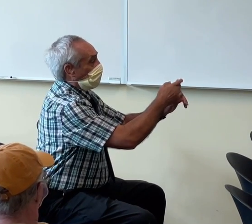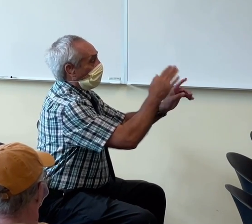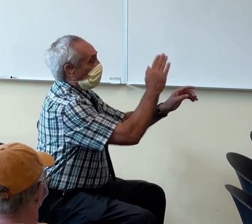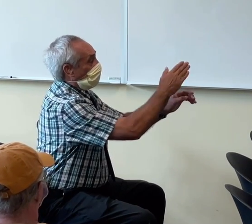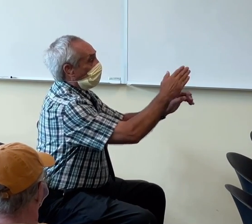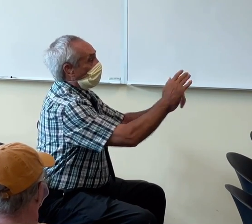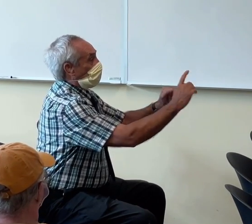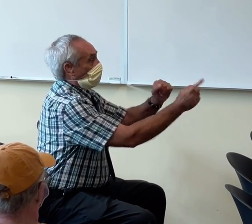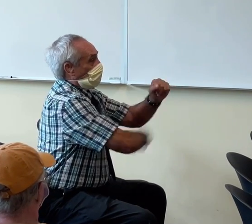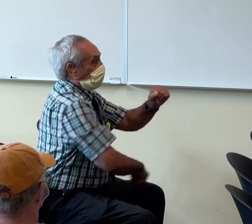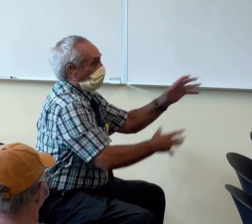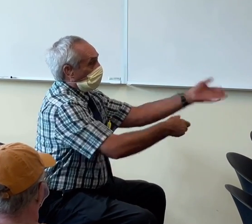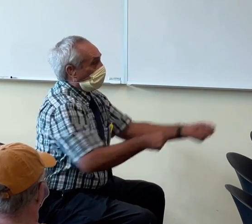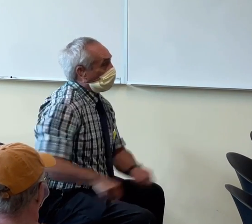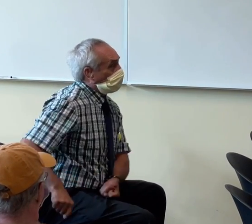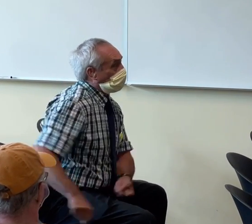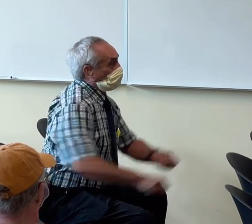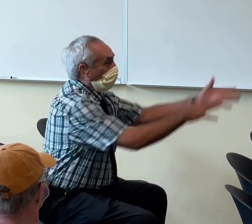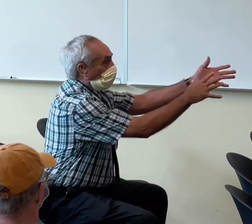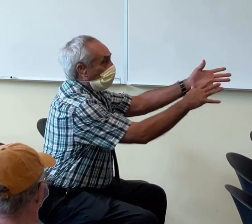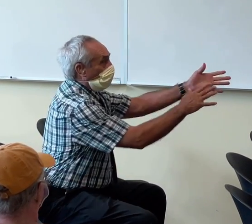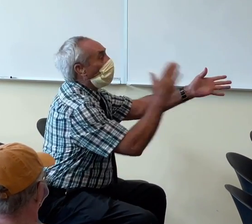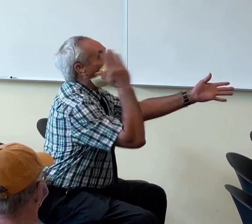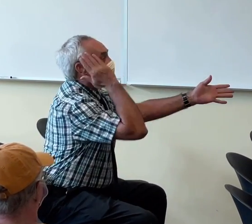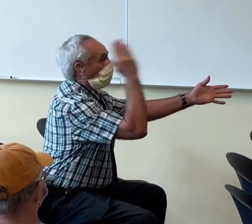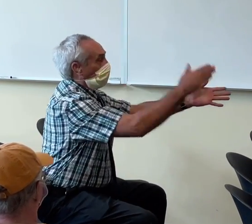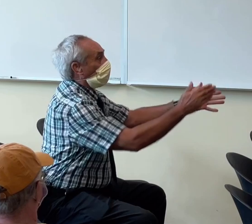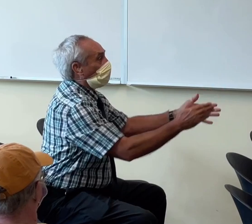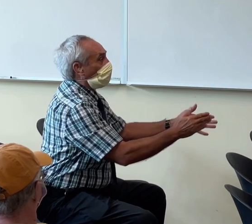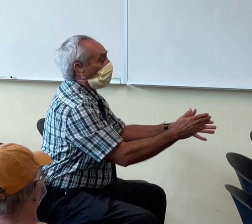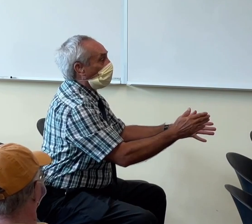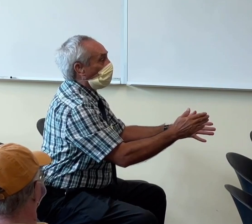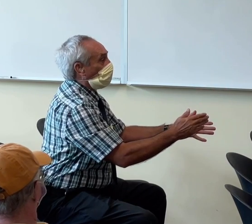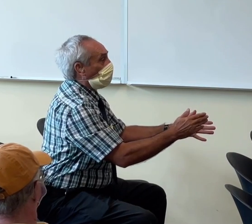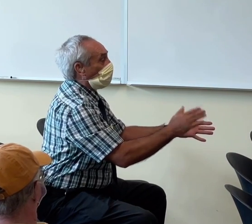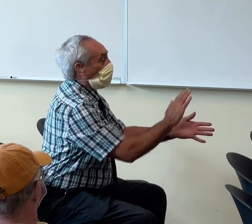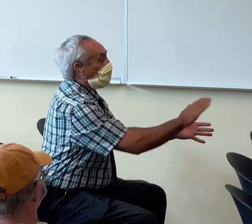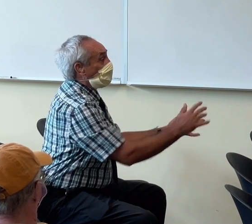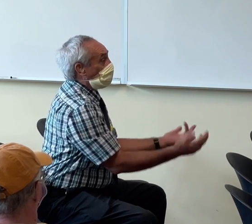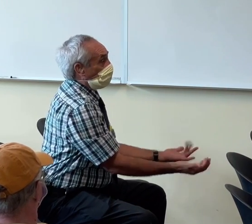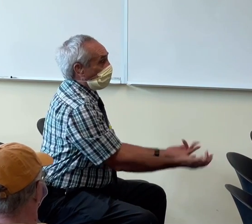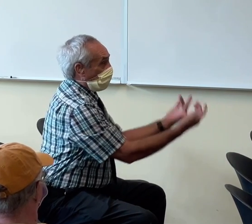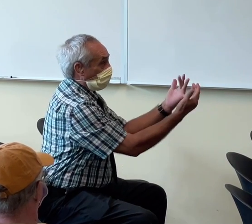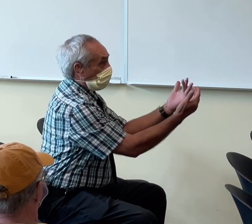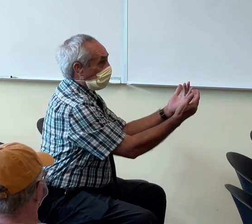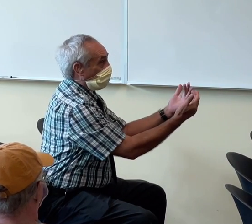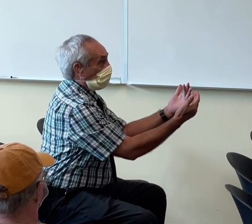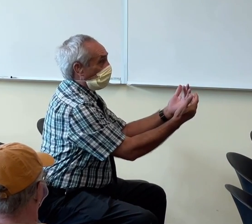breath and punishment will happen to his fire